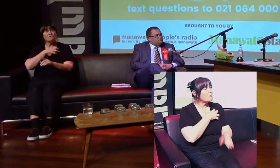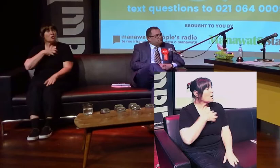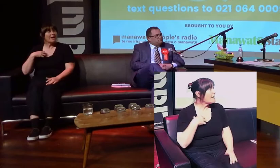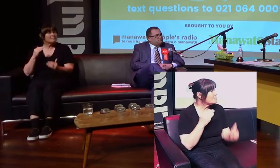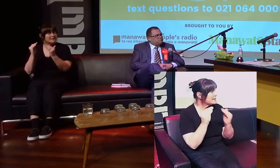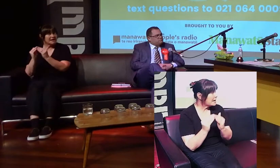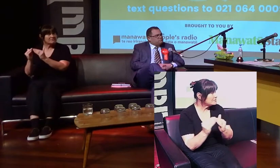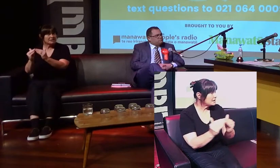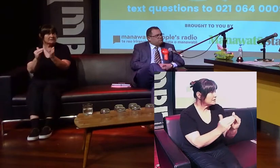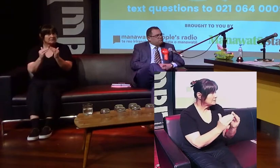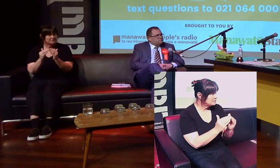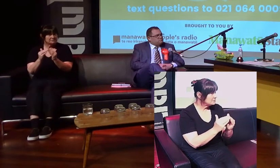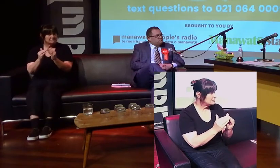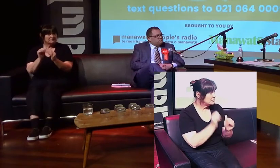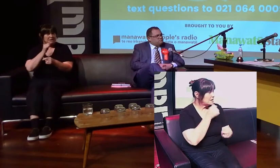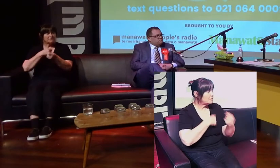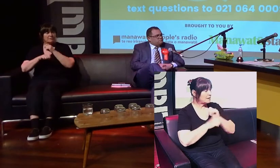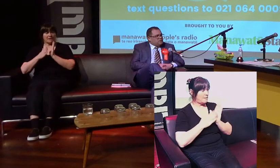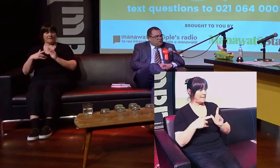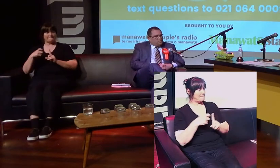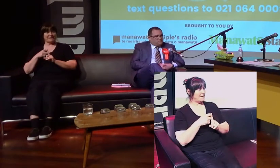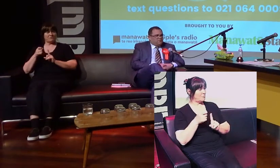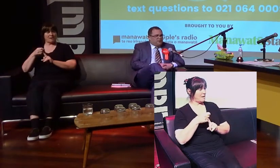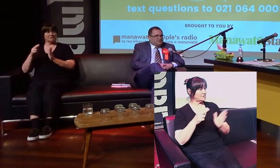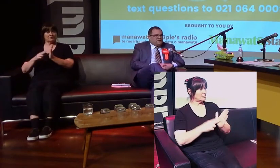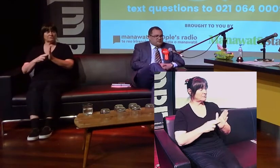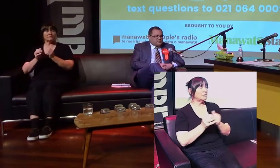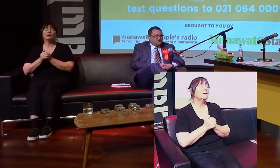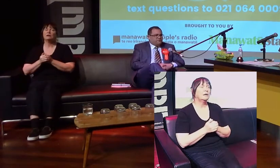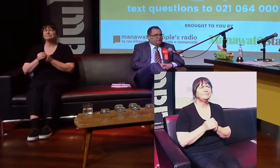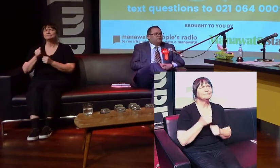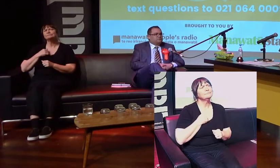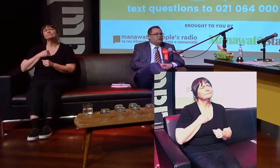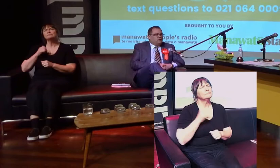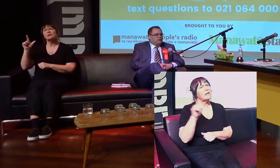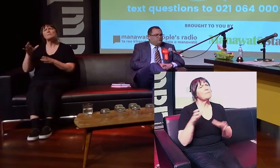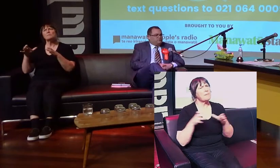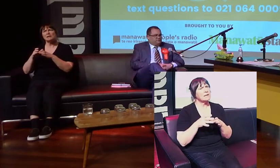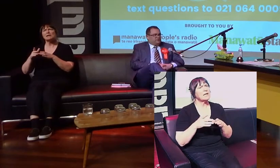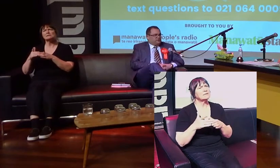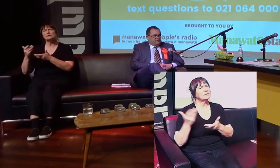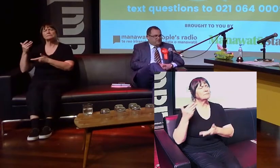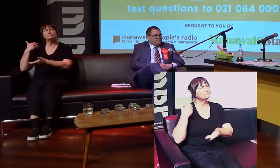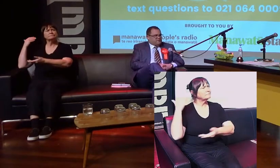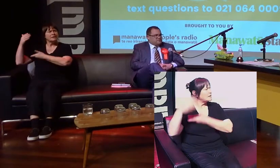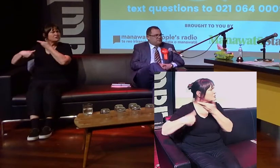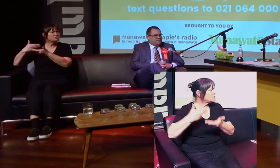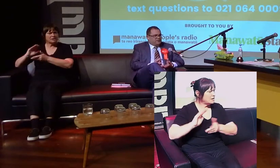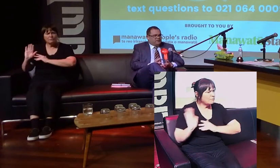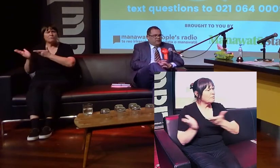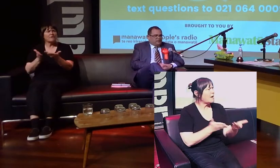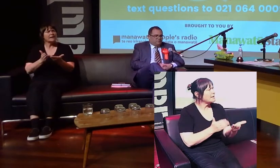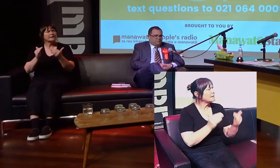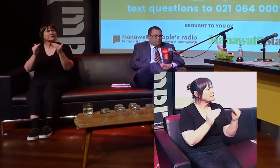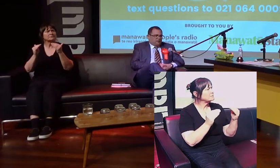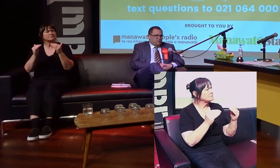as an MP for Palmerston North if you're successful? Well, I think my party has a track record of delivering in that space. I